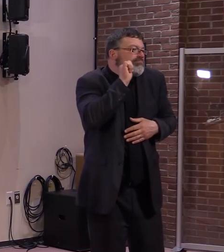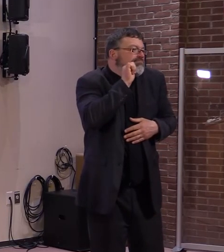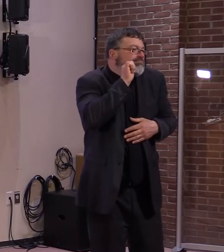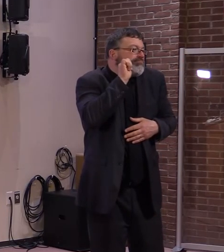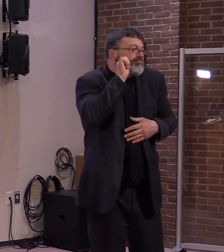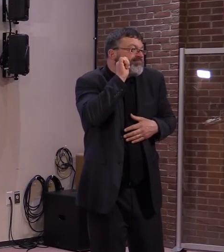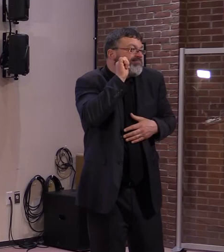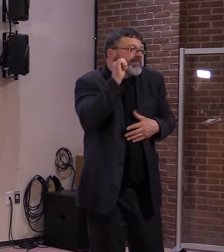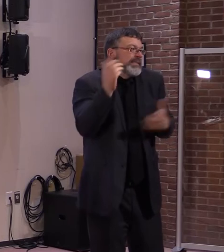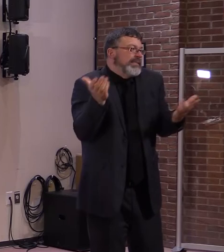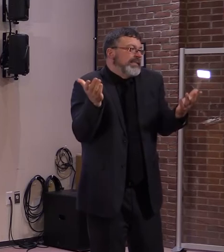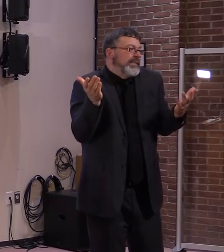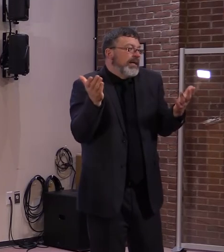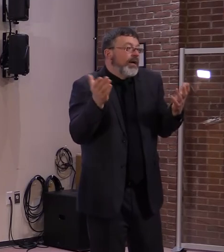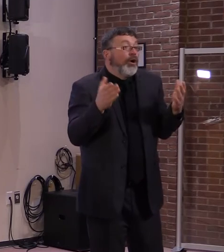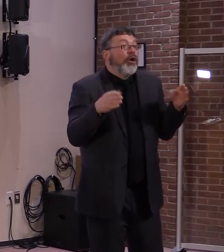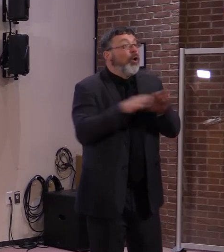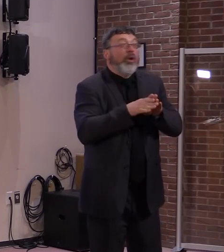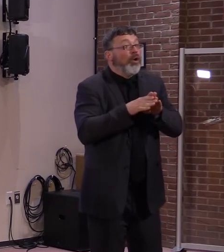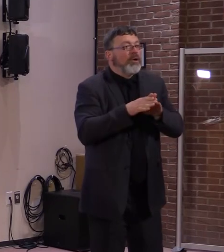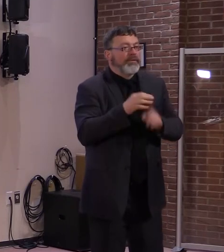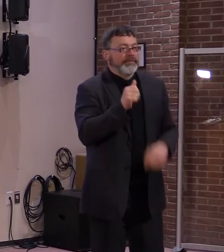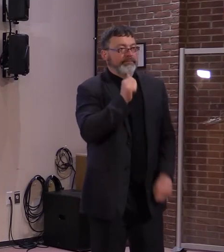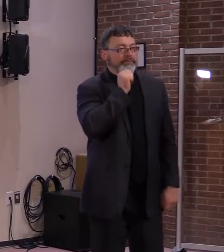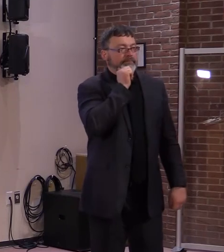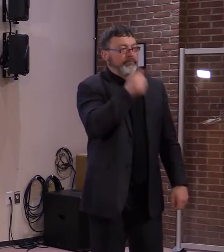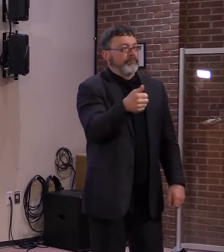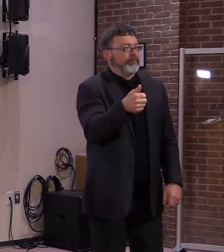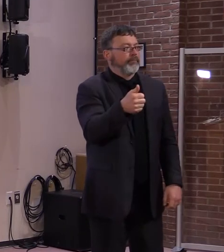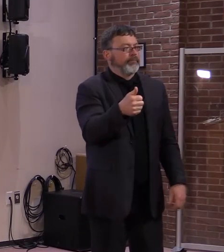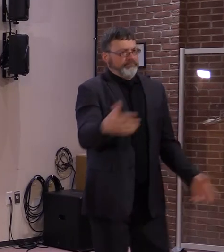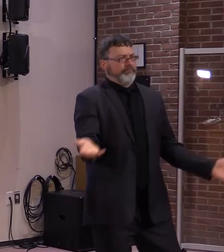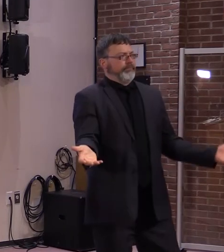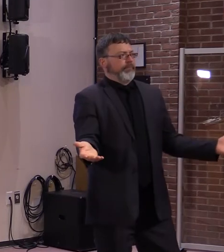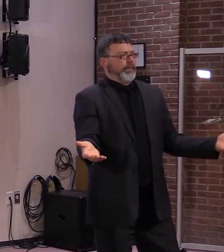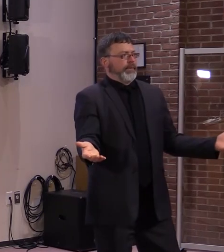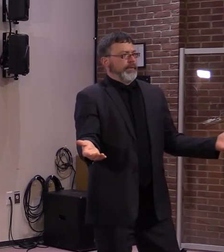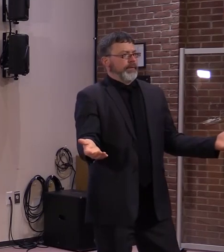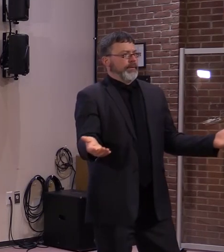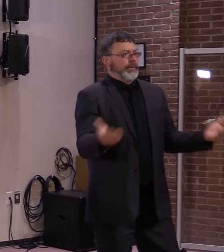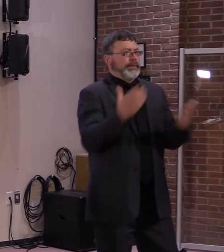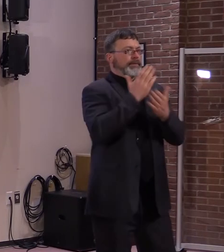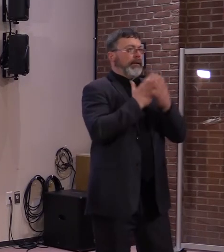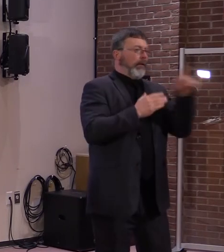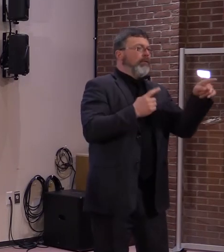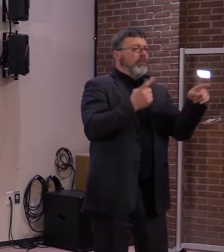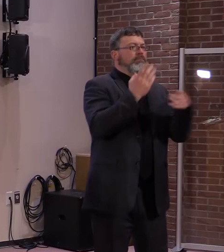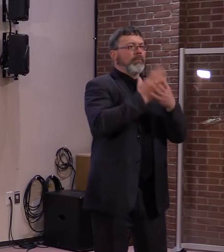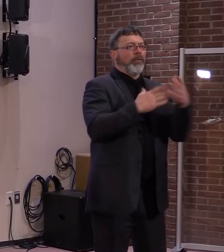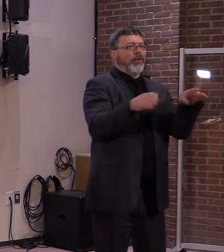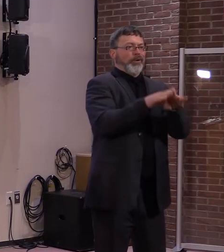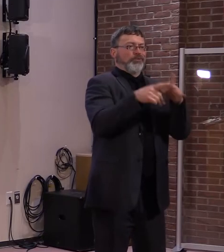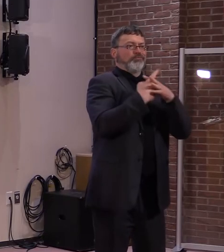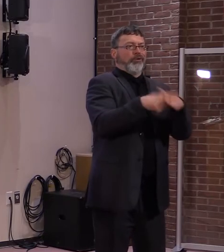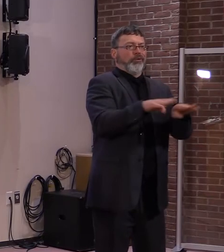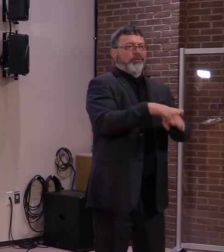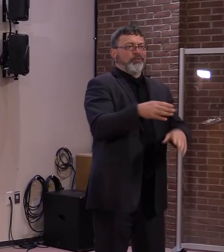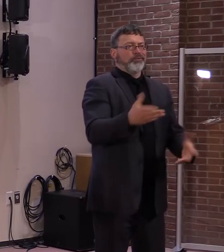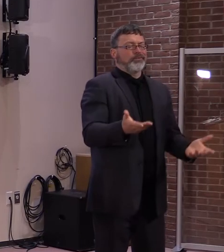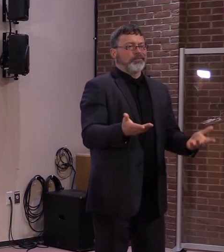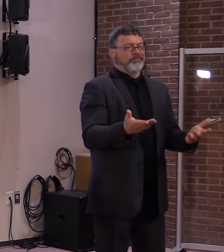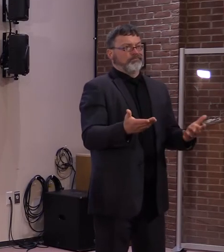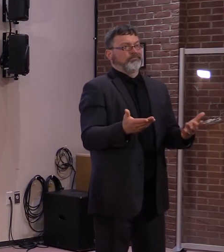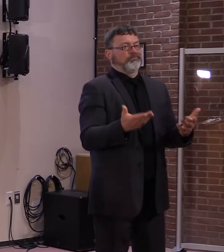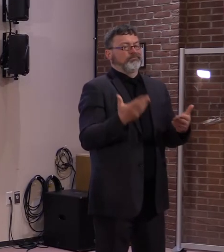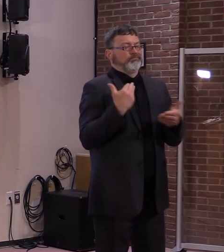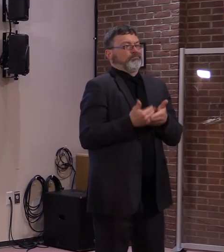organization and what the organization is doing to maybe turn a company around. So with that, our legal counsel